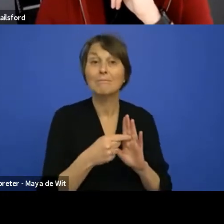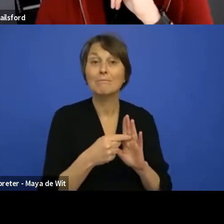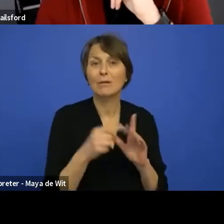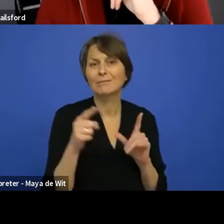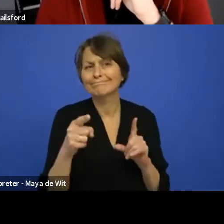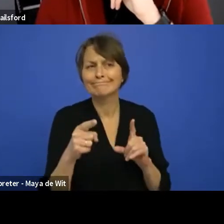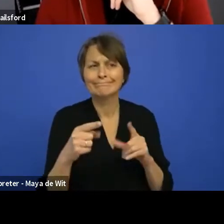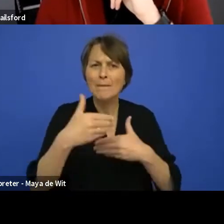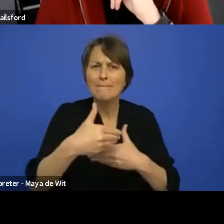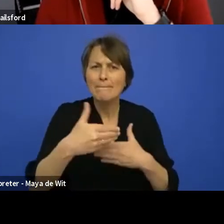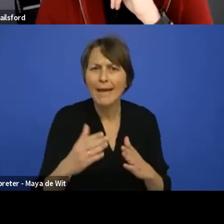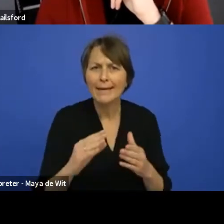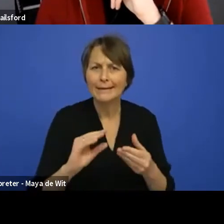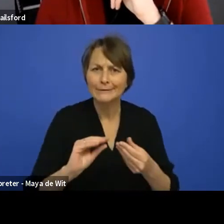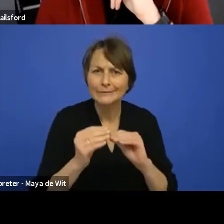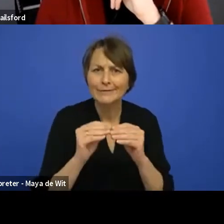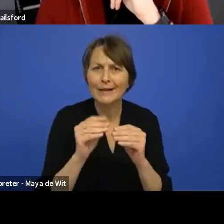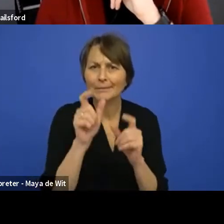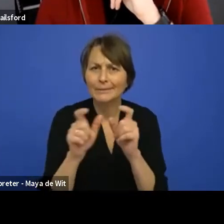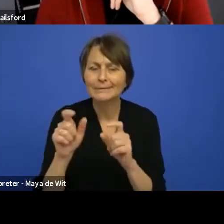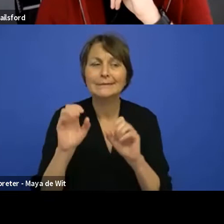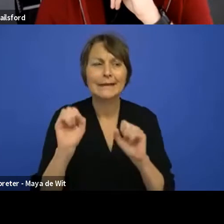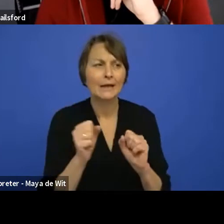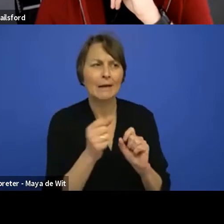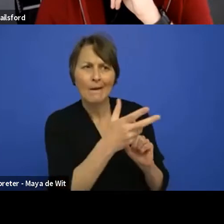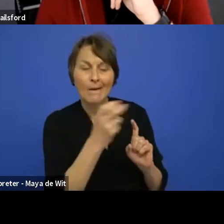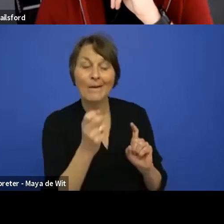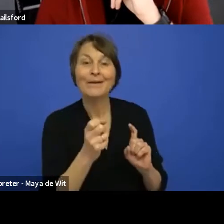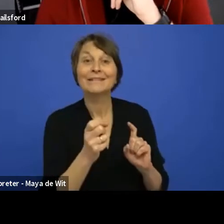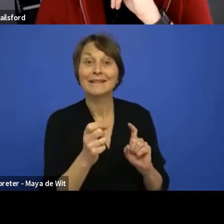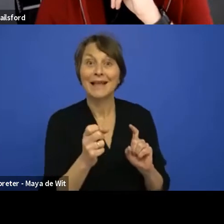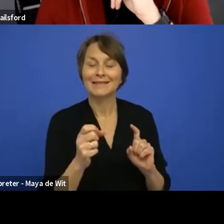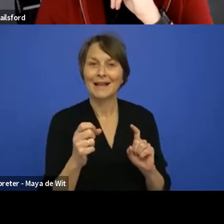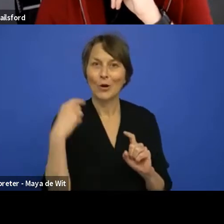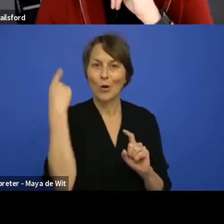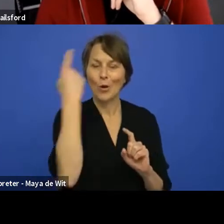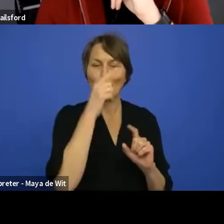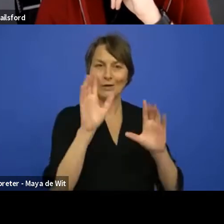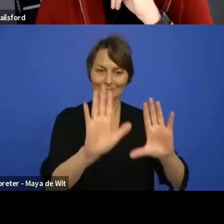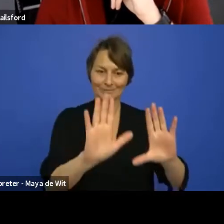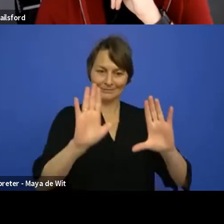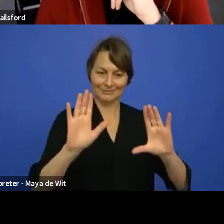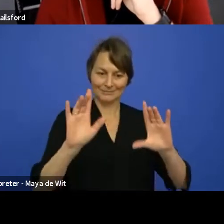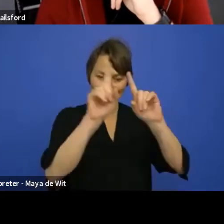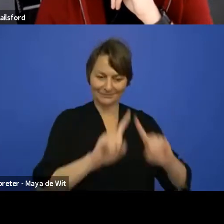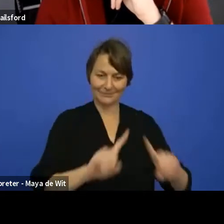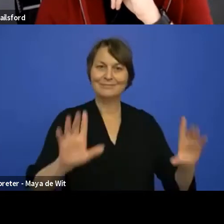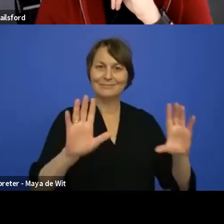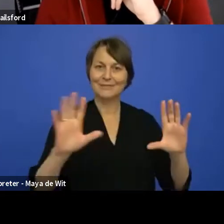that will ensure that all of it looks like umbraco and is consistent, uh, with each other and that, uh,